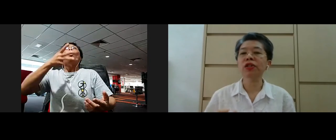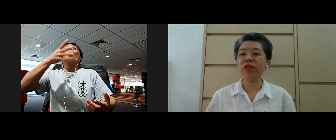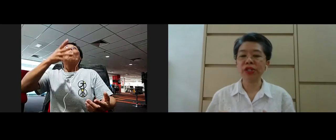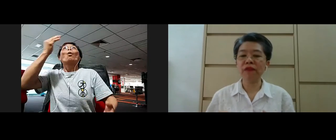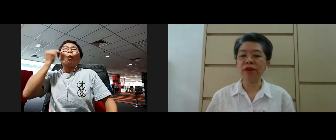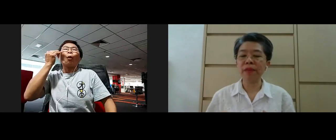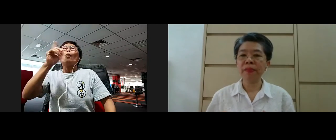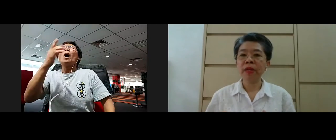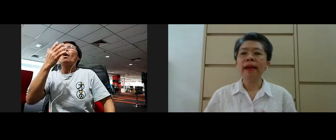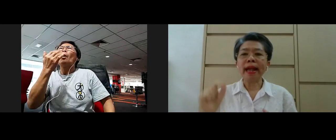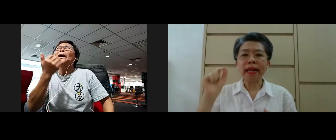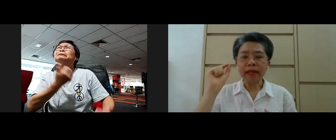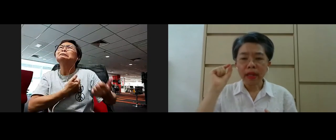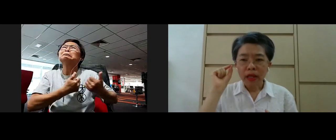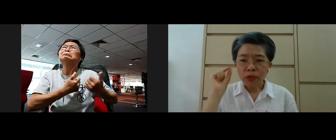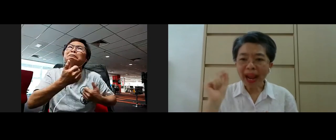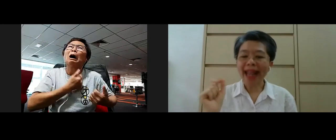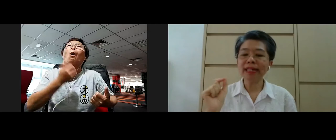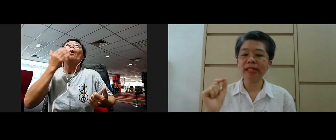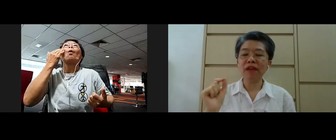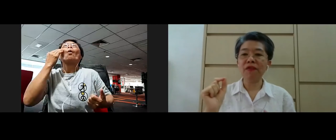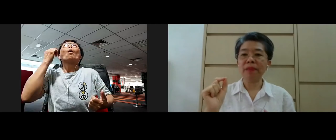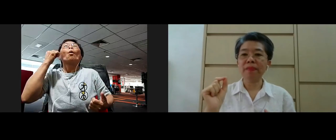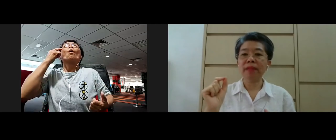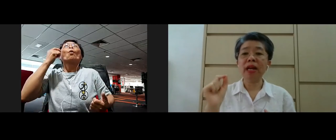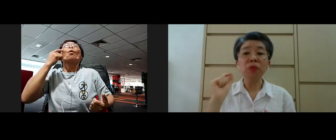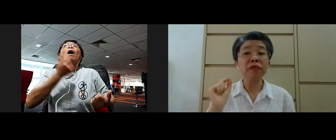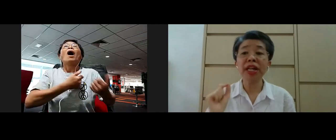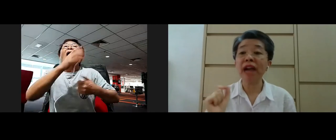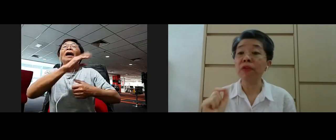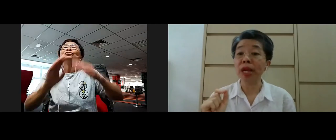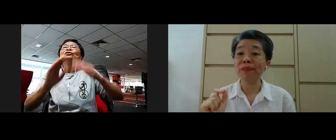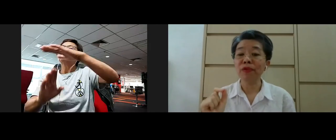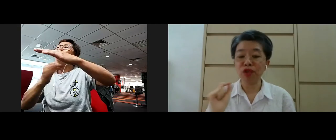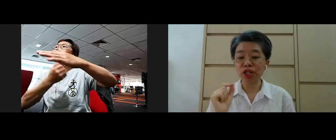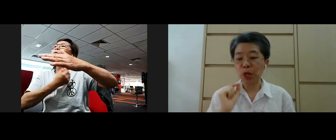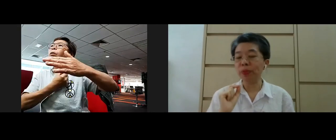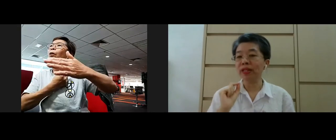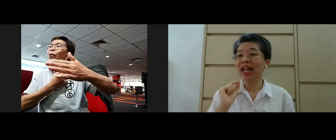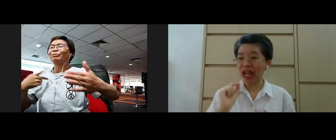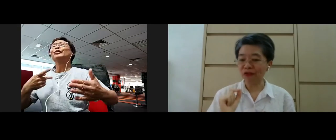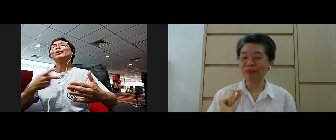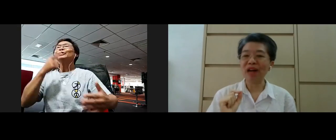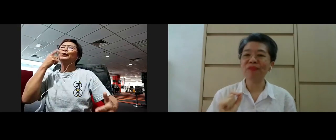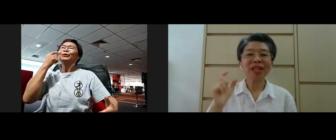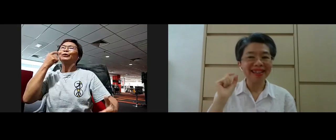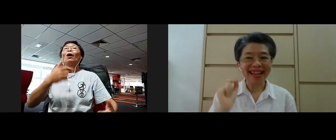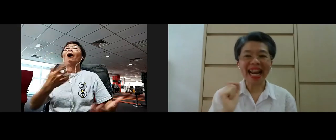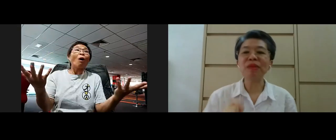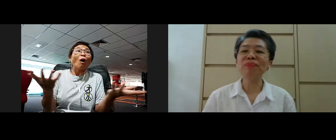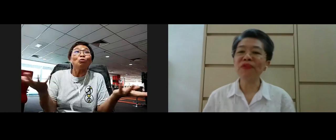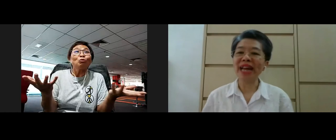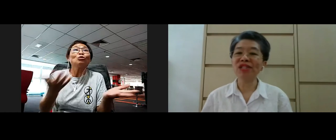or the cause of the suffering and to end this suffering we already have a way which is the noble hateful path